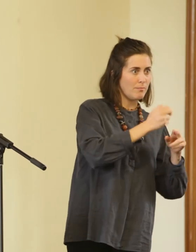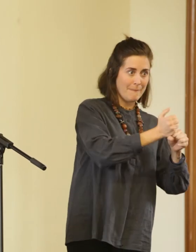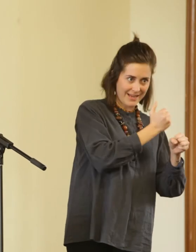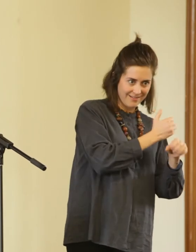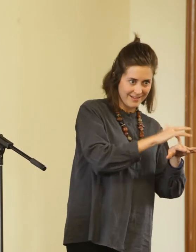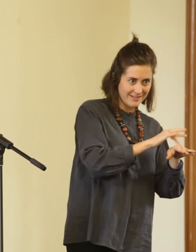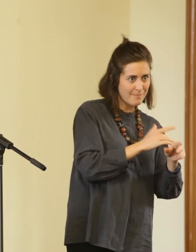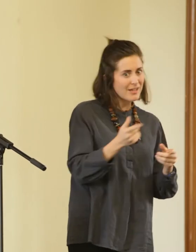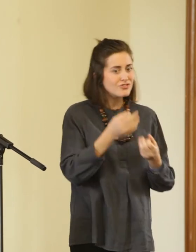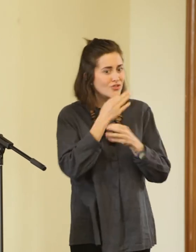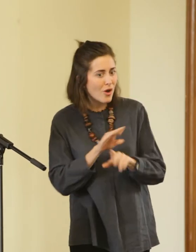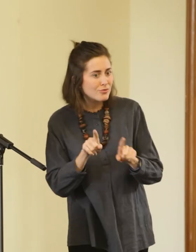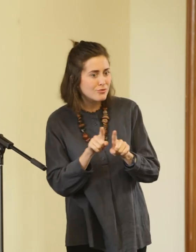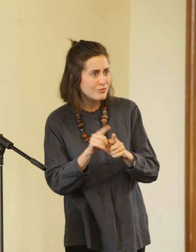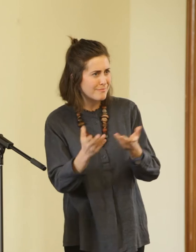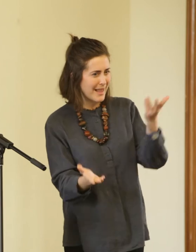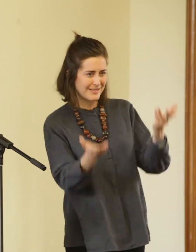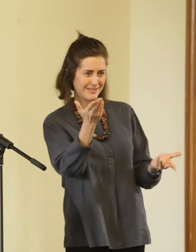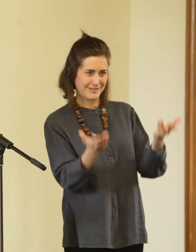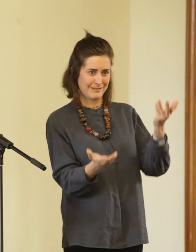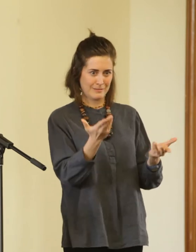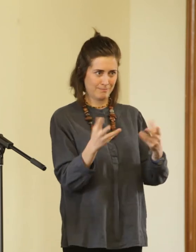frames that surround the child performer.